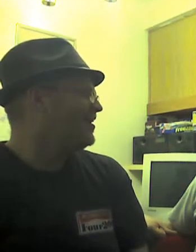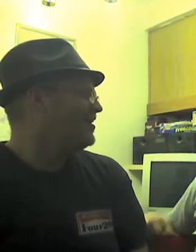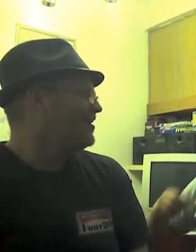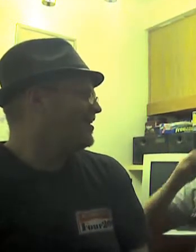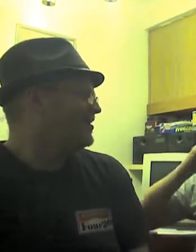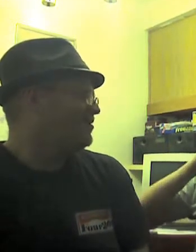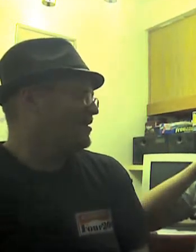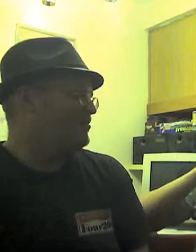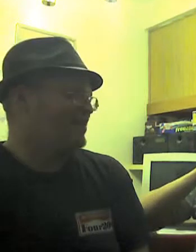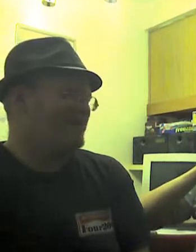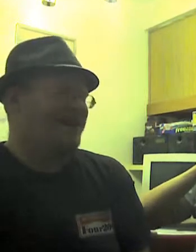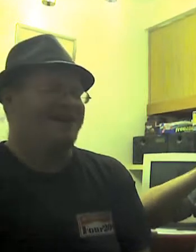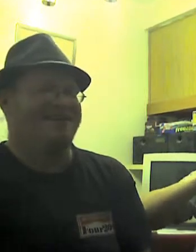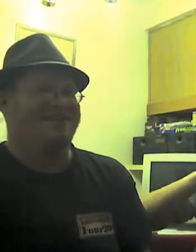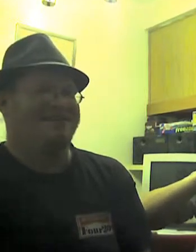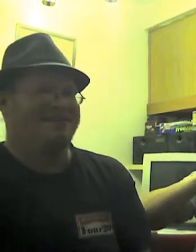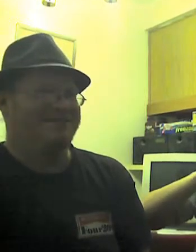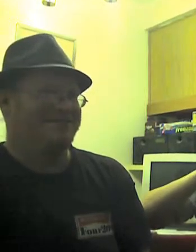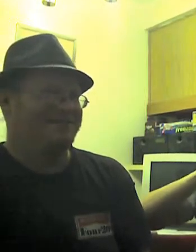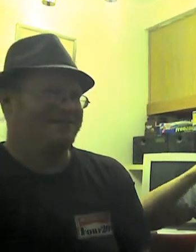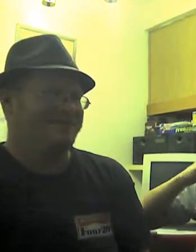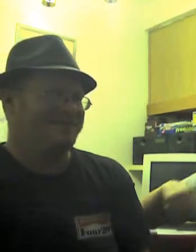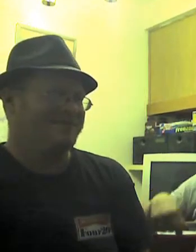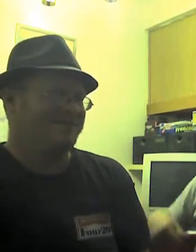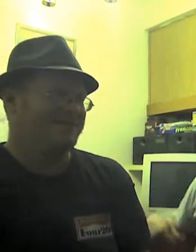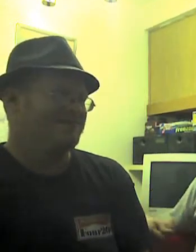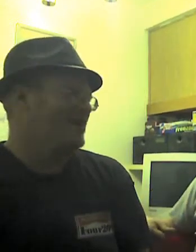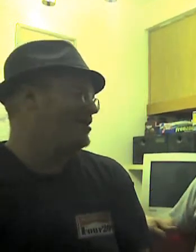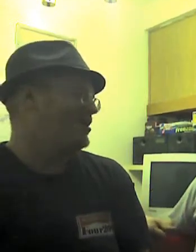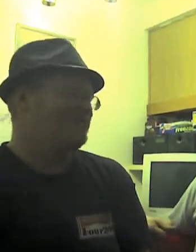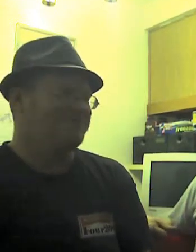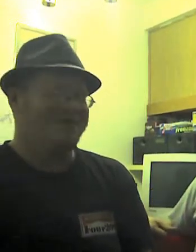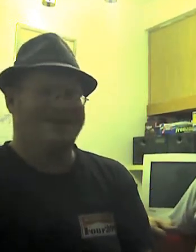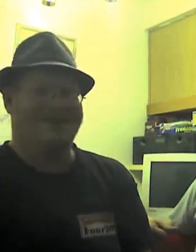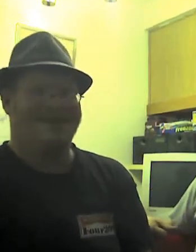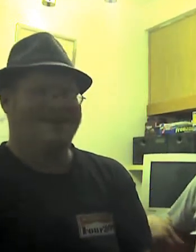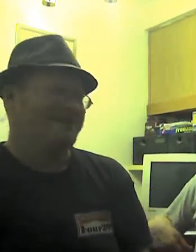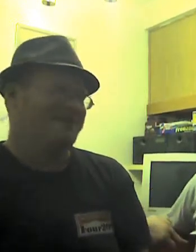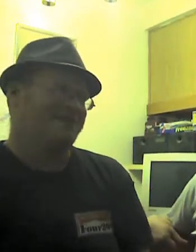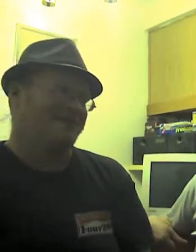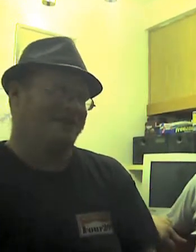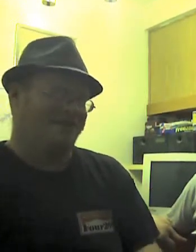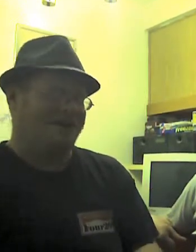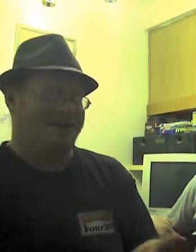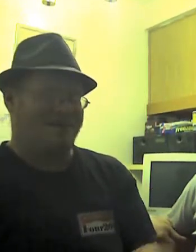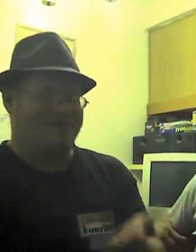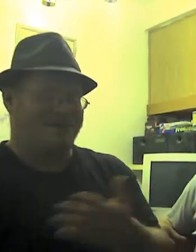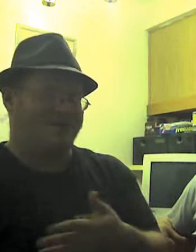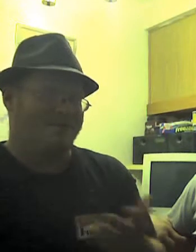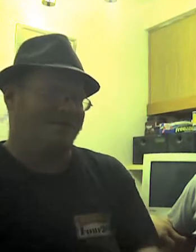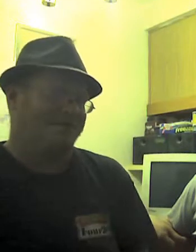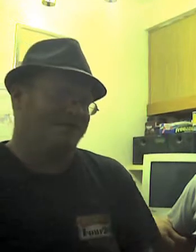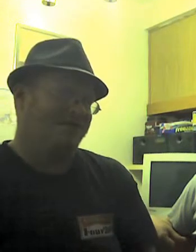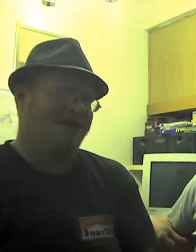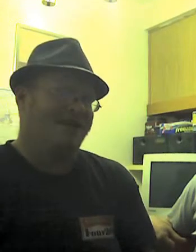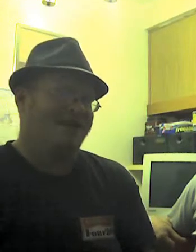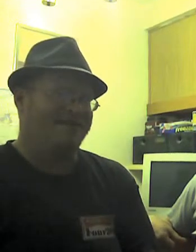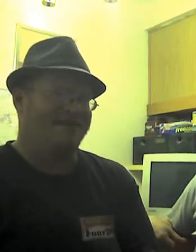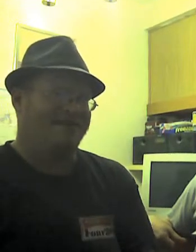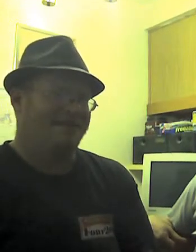So, we don't need that. I'm already hating certain things. I know. Especially the fact that I'm enjoying myself with a 2DS. Well, there's